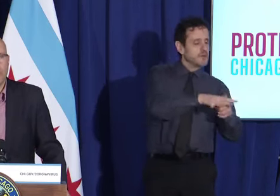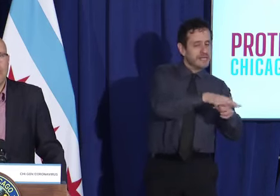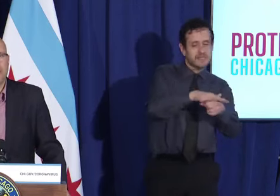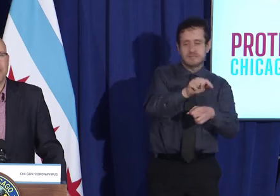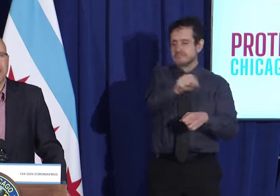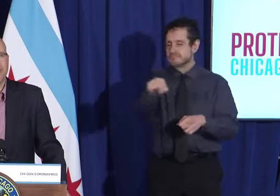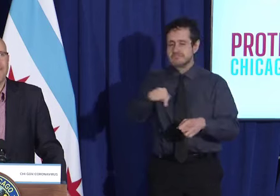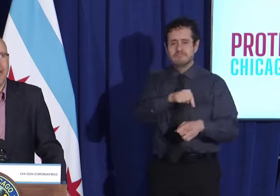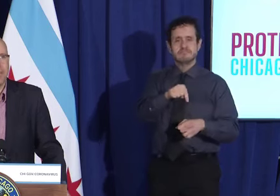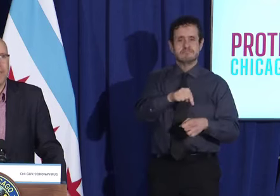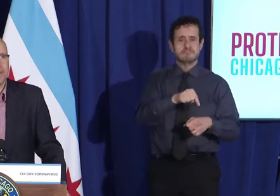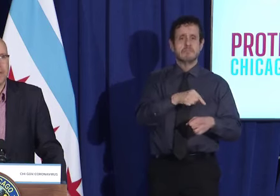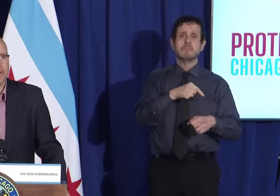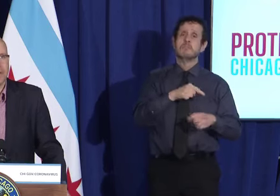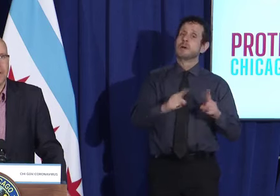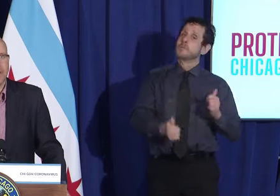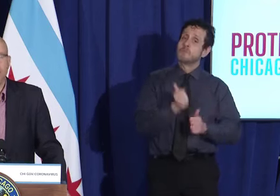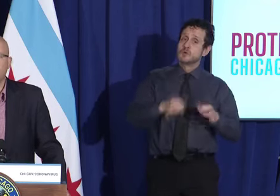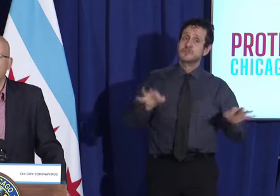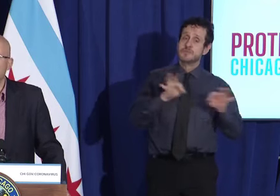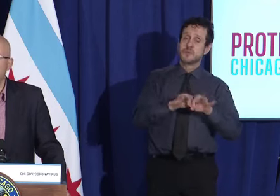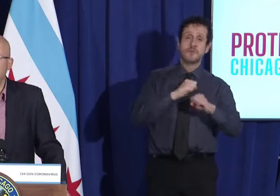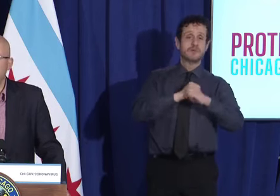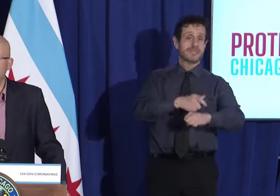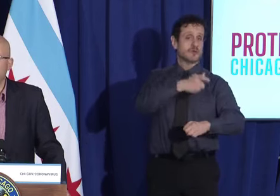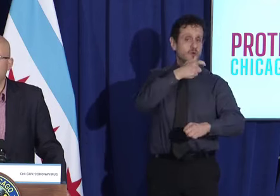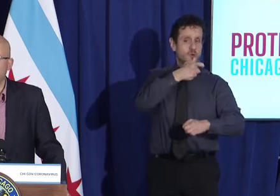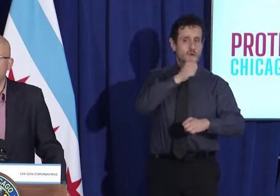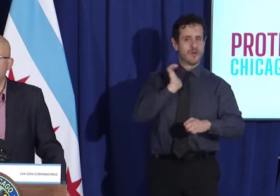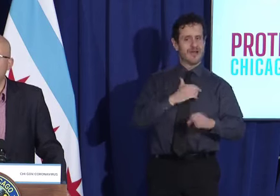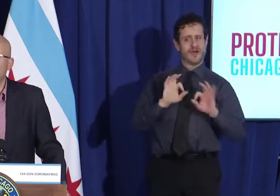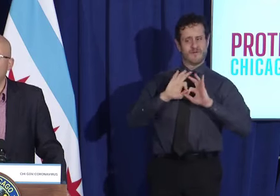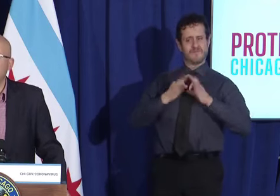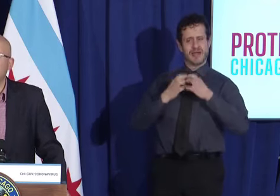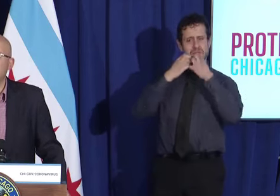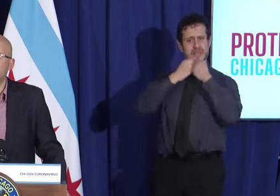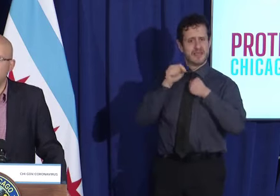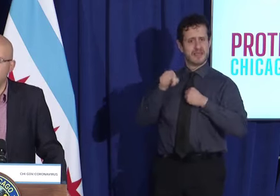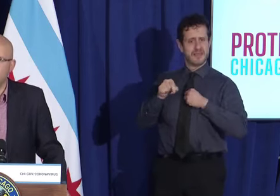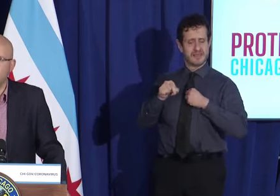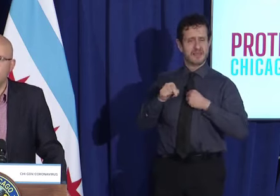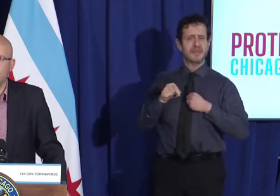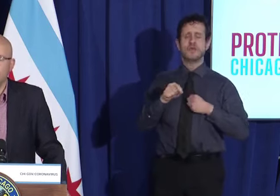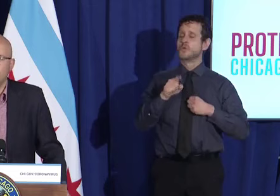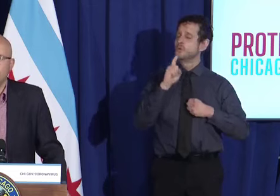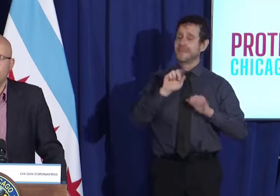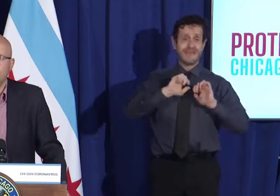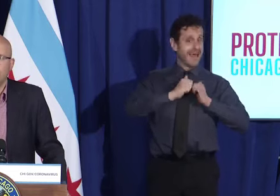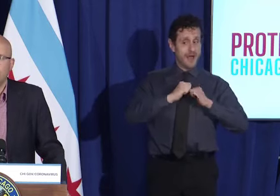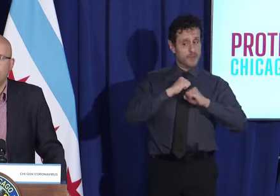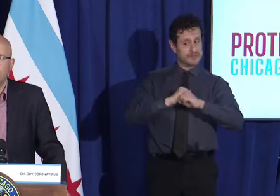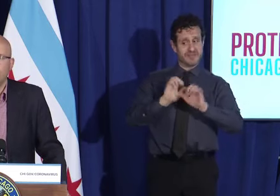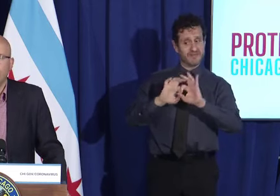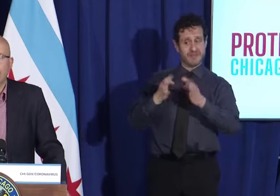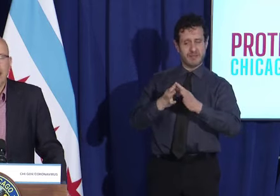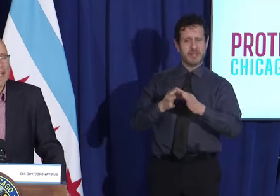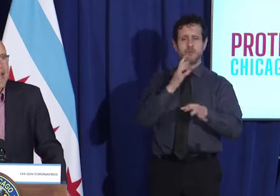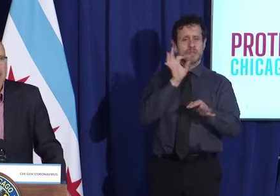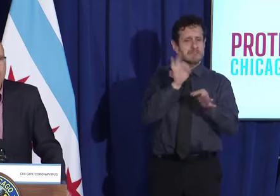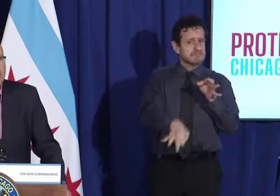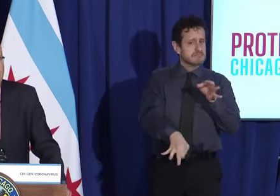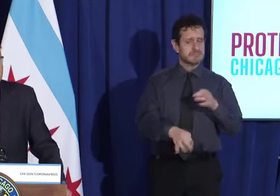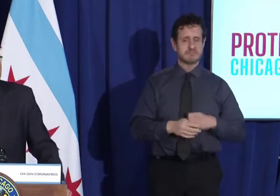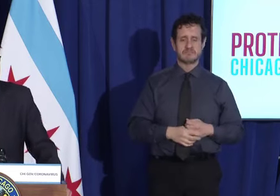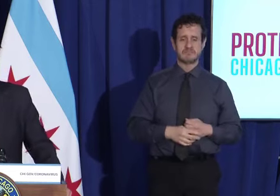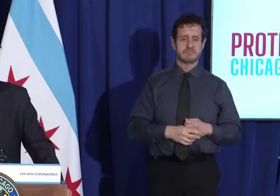importantly, we need to protect our families. There are some very simple things we need to do. We can't